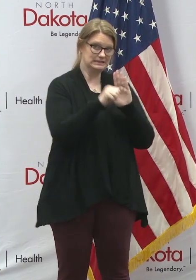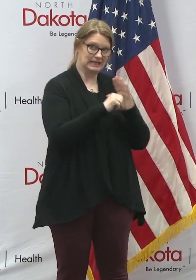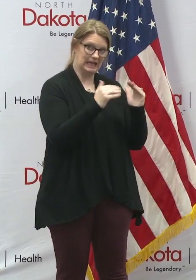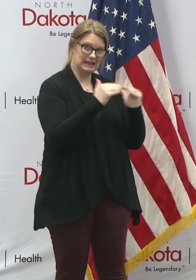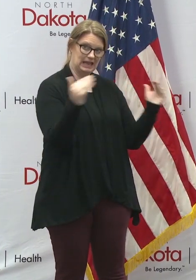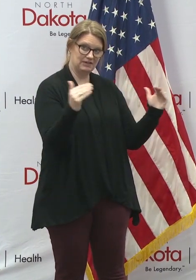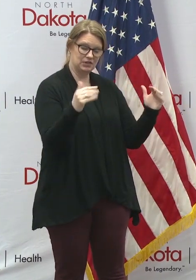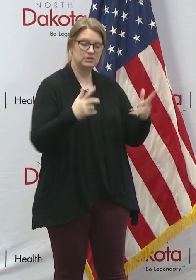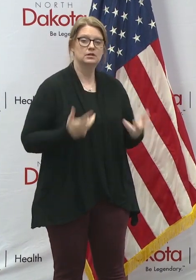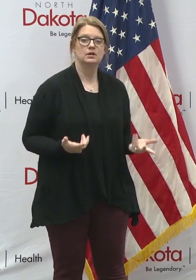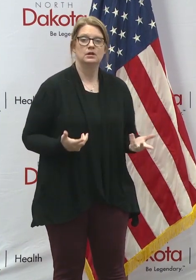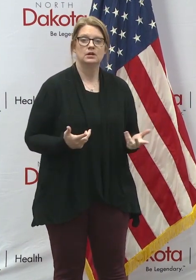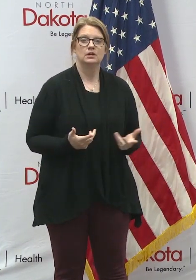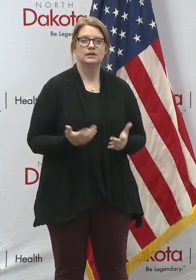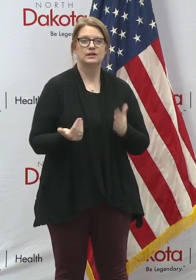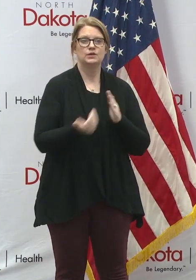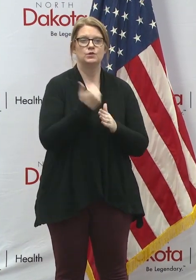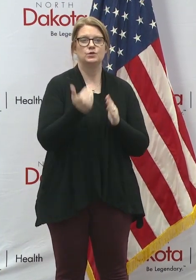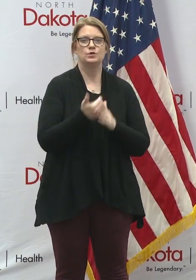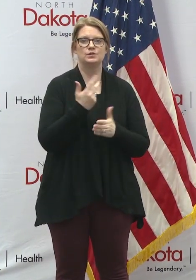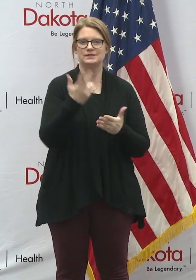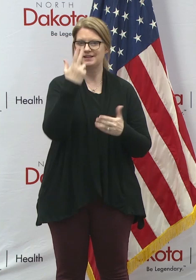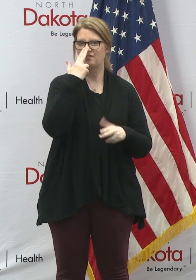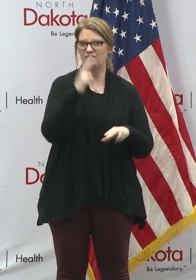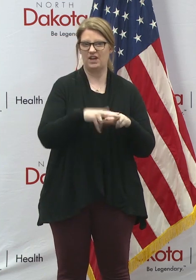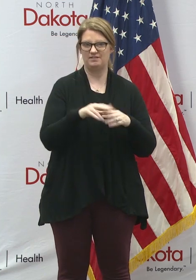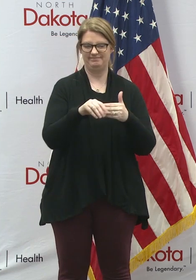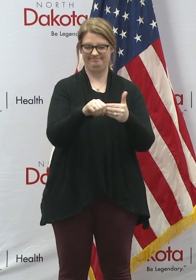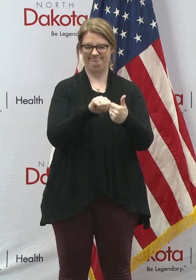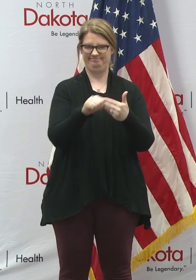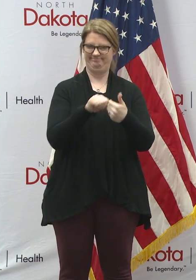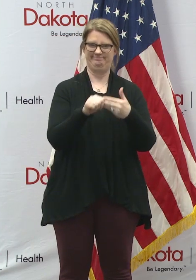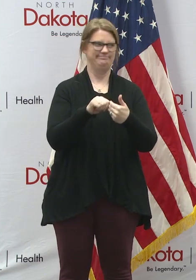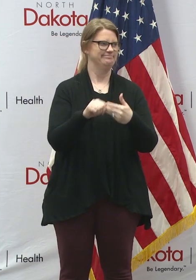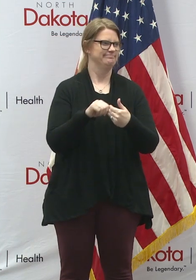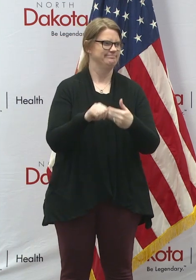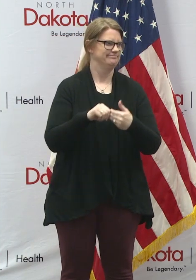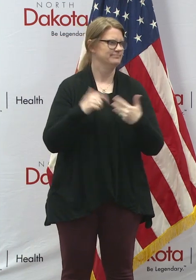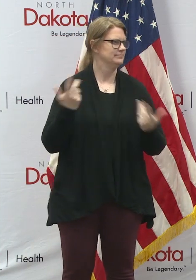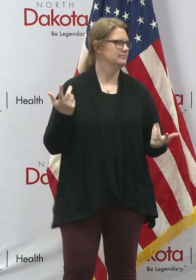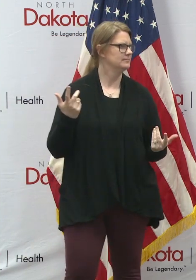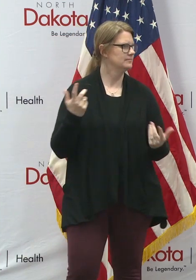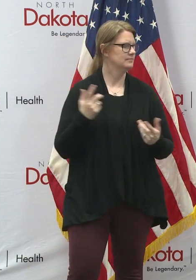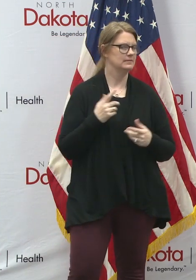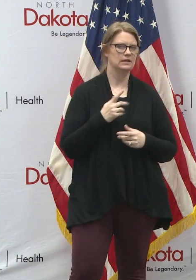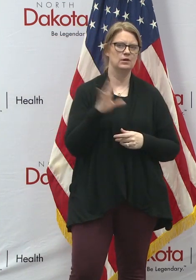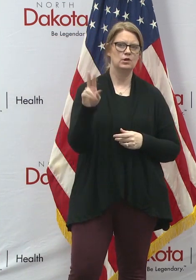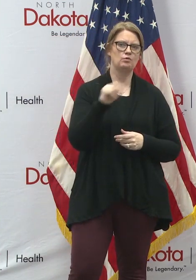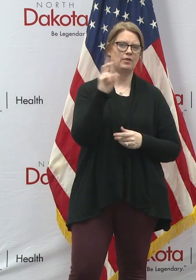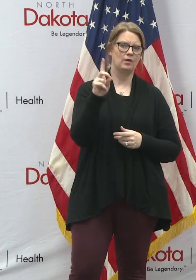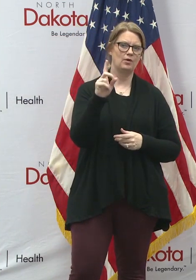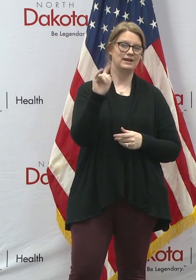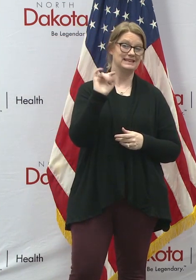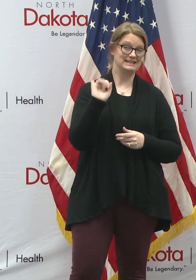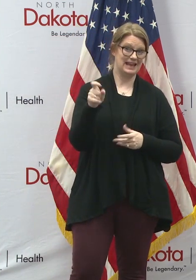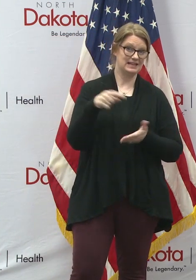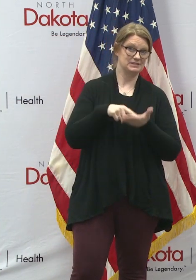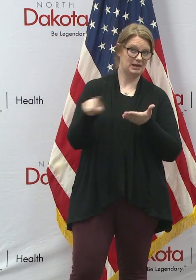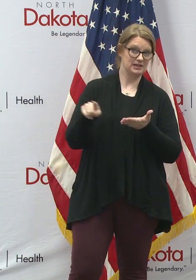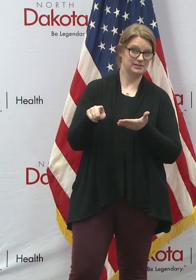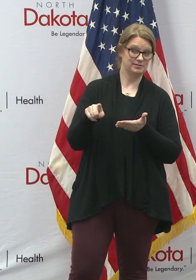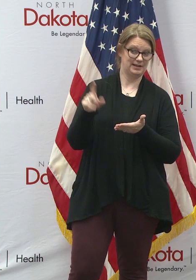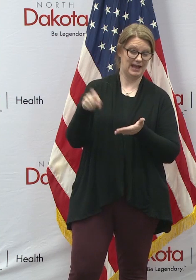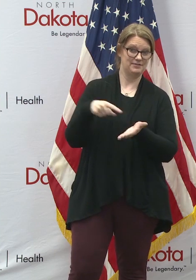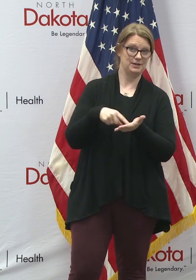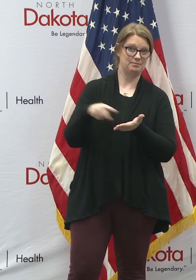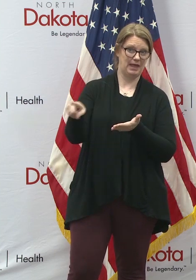terms of new and nice fund flexibility related to when North Dakota taxpayers have to pay their taxes.